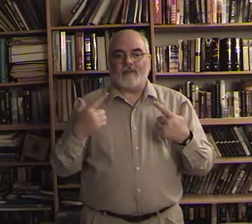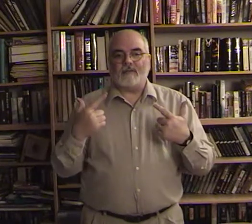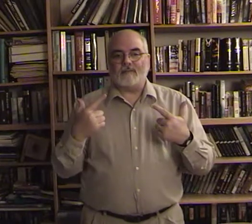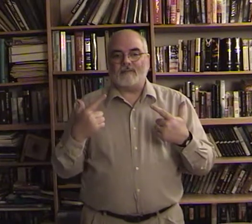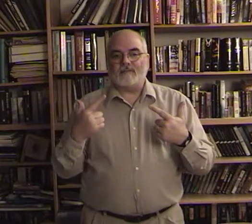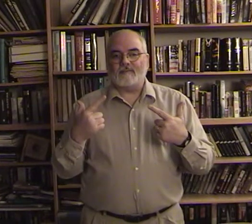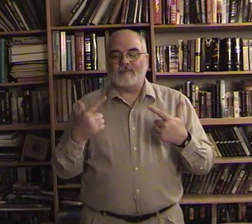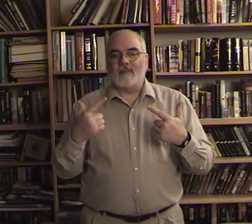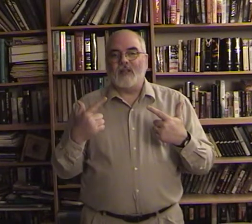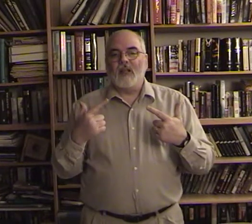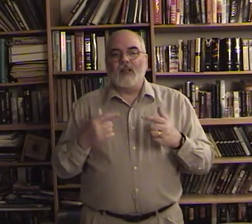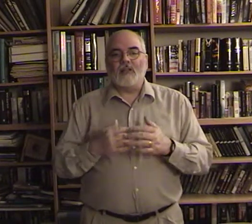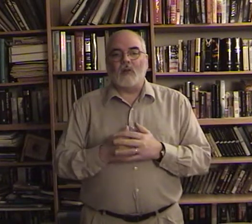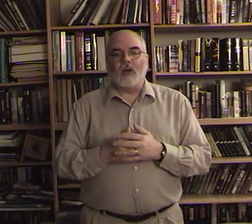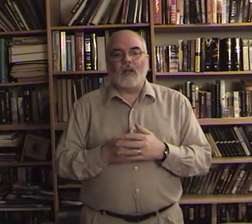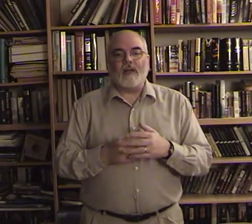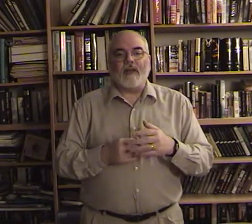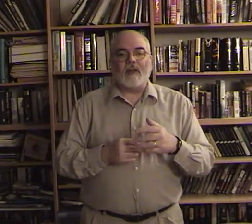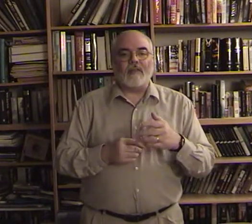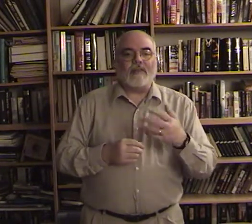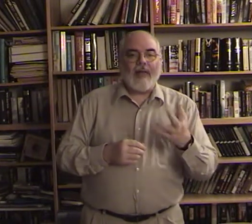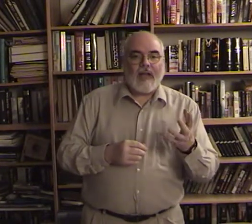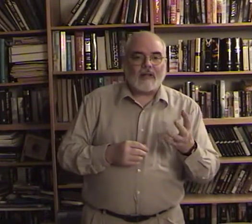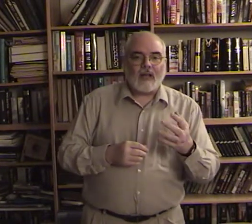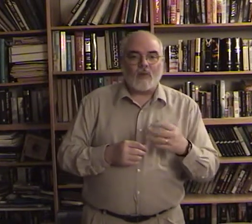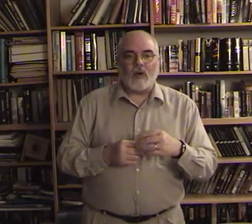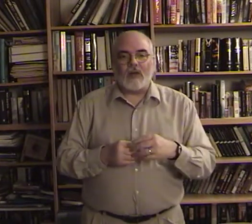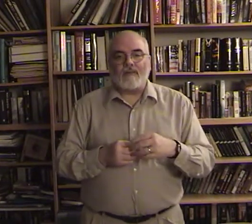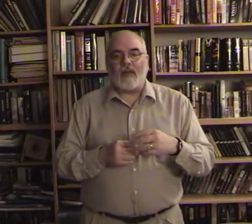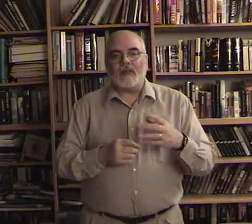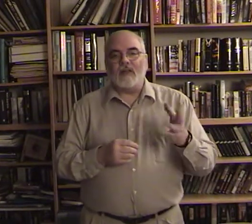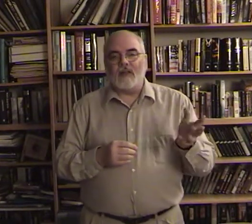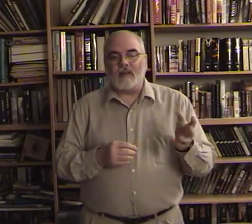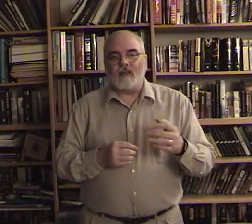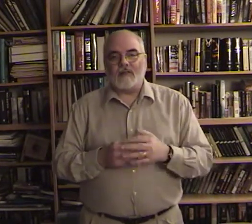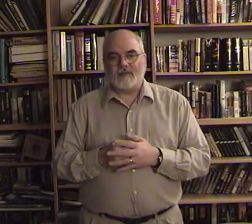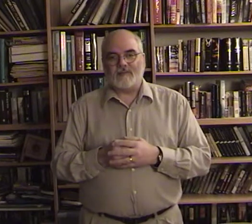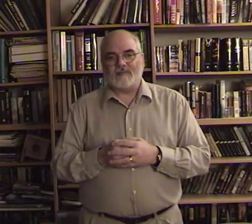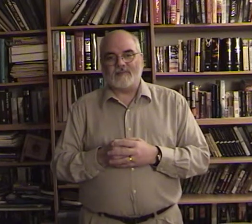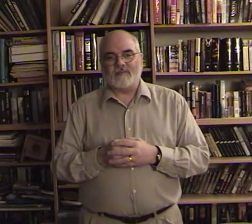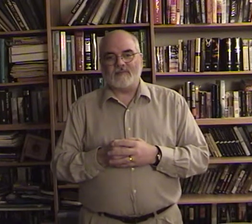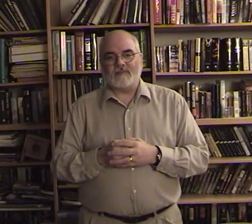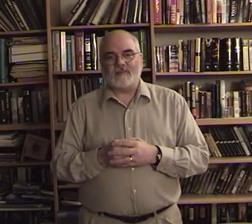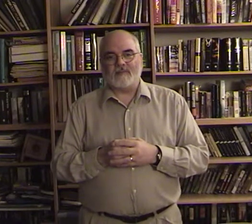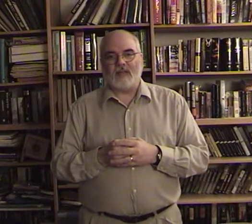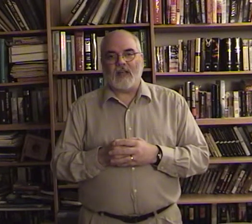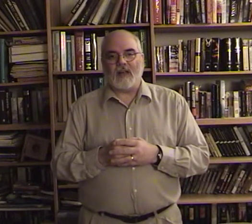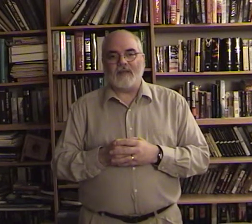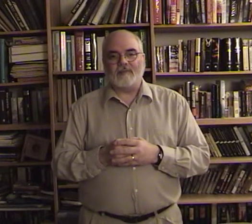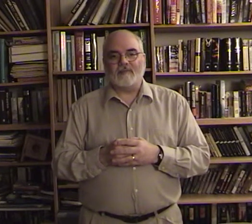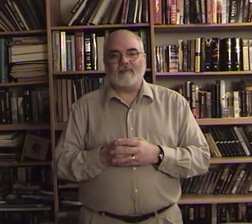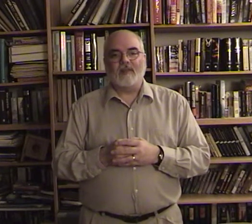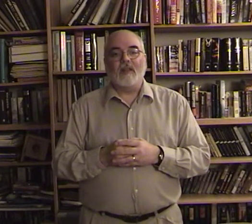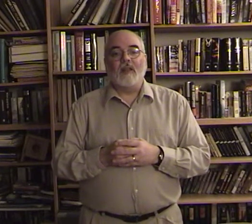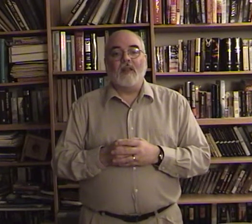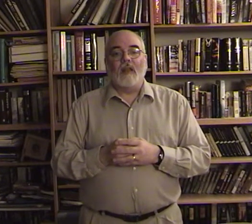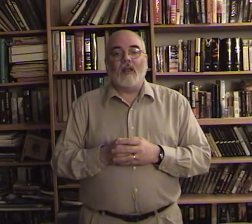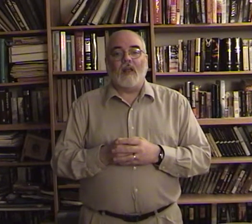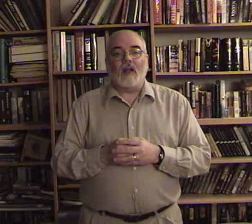we're going to leave out that and we're in got it all